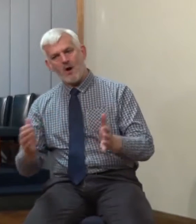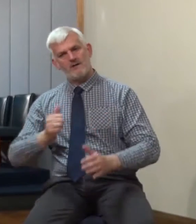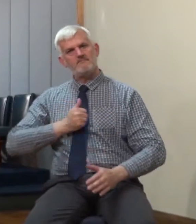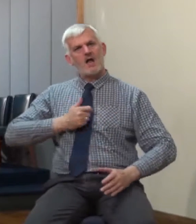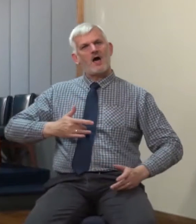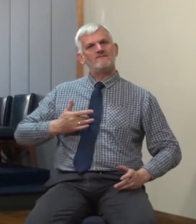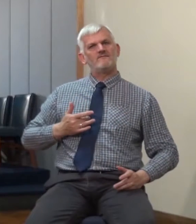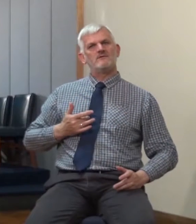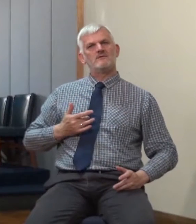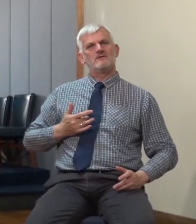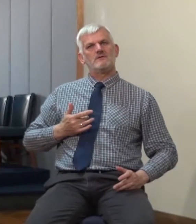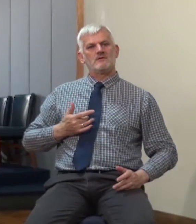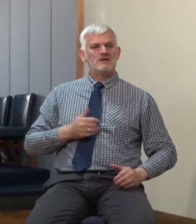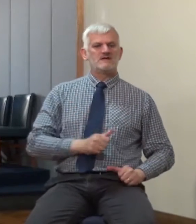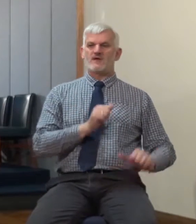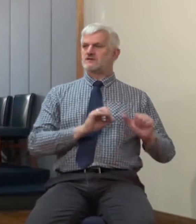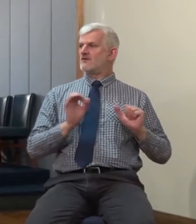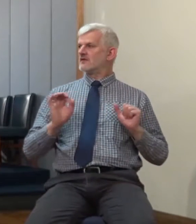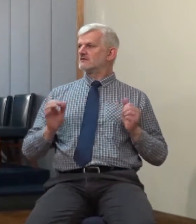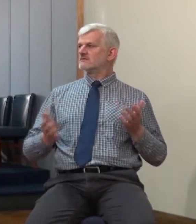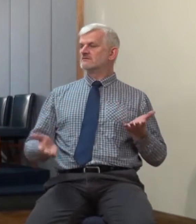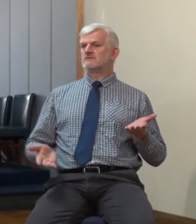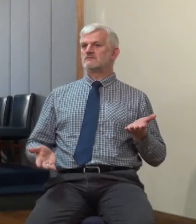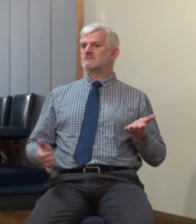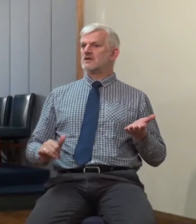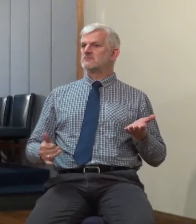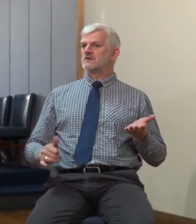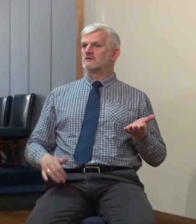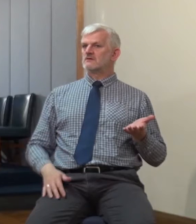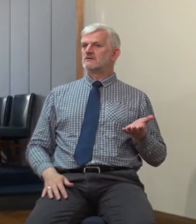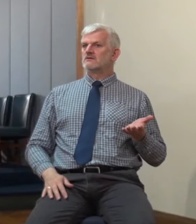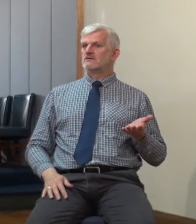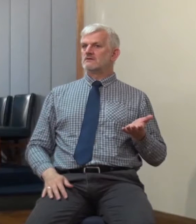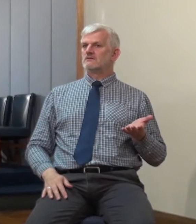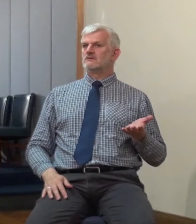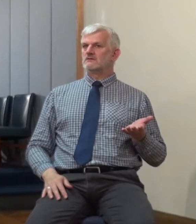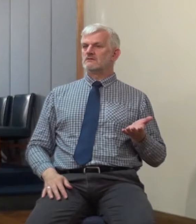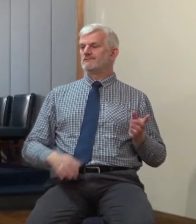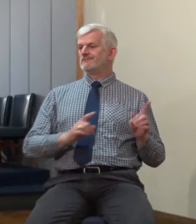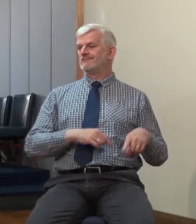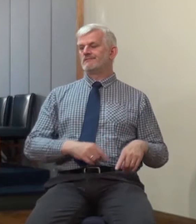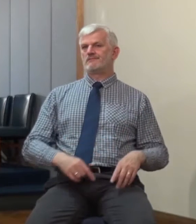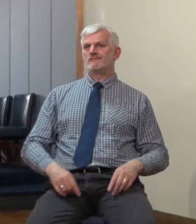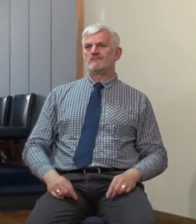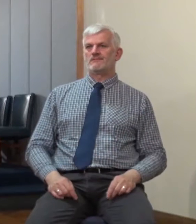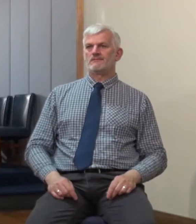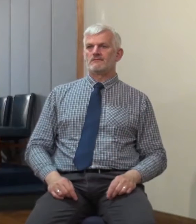undefended from assault, from trouble, from theft, from the